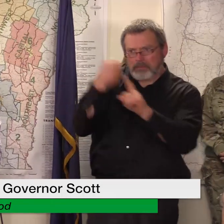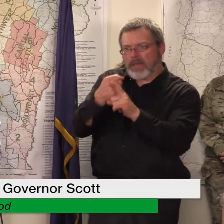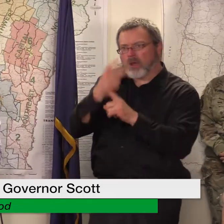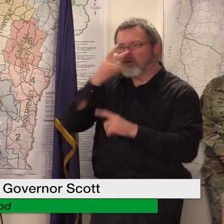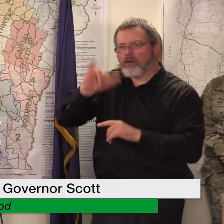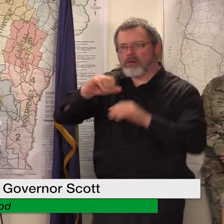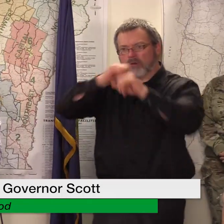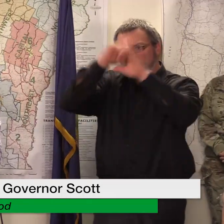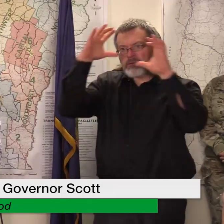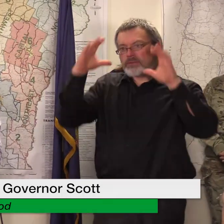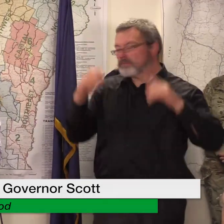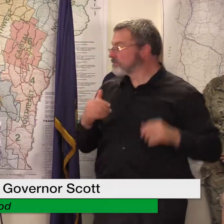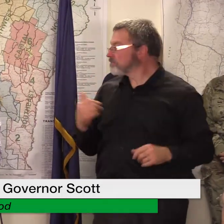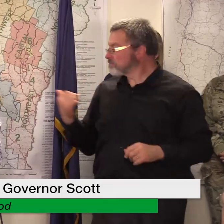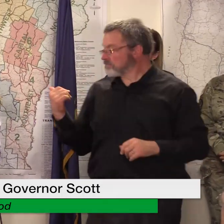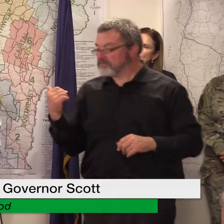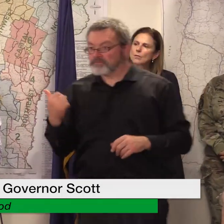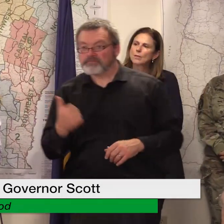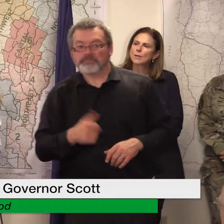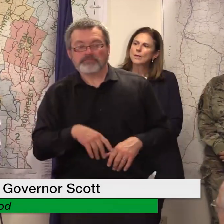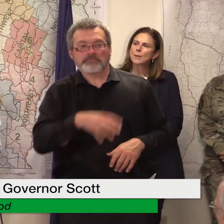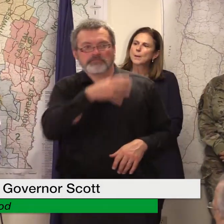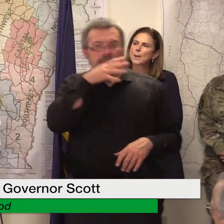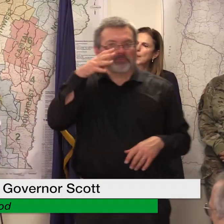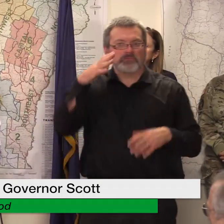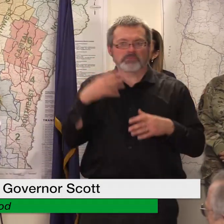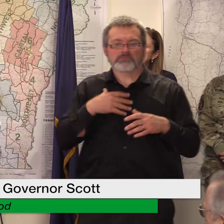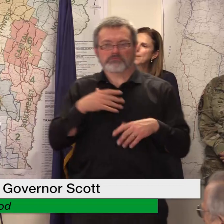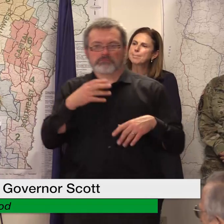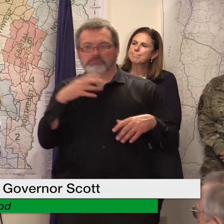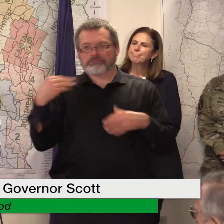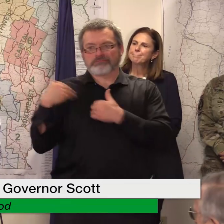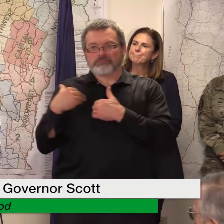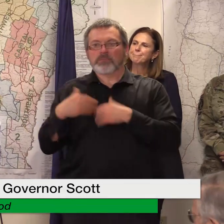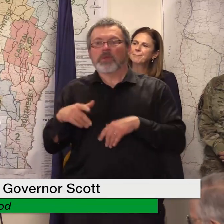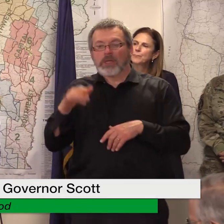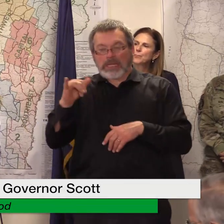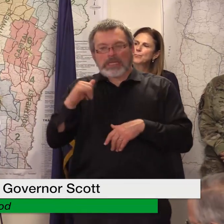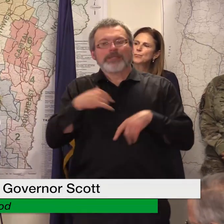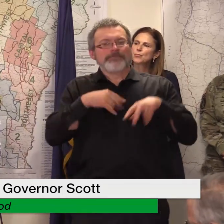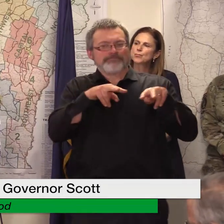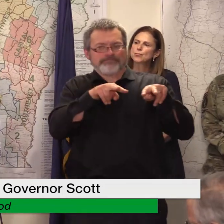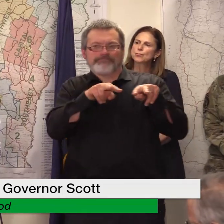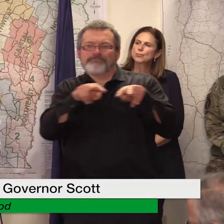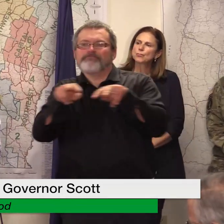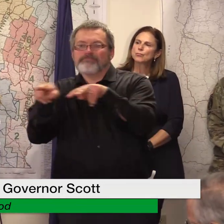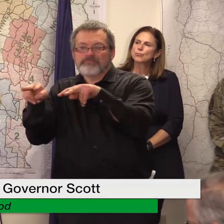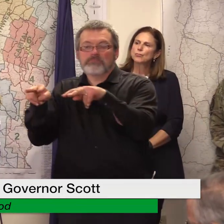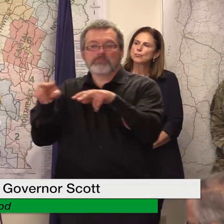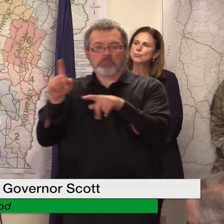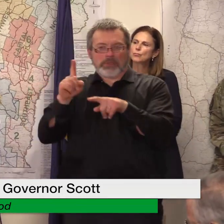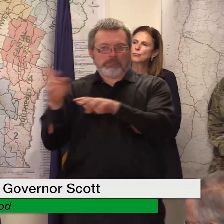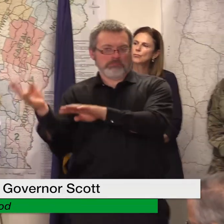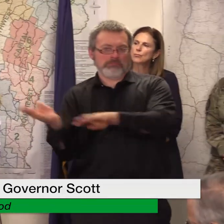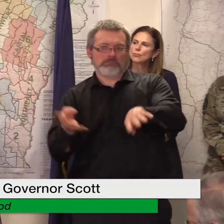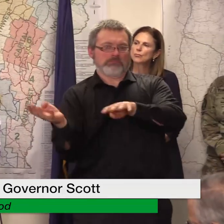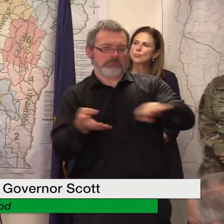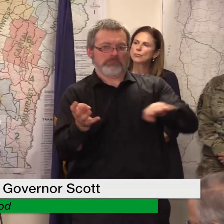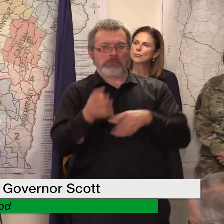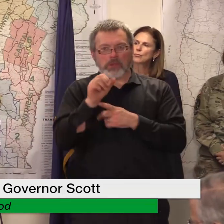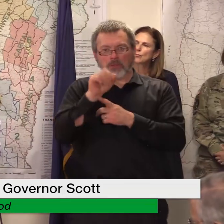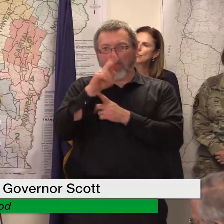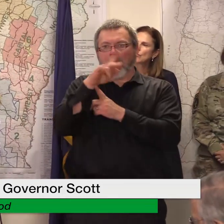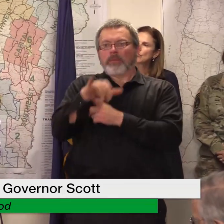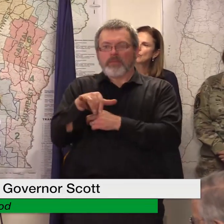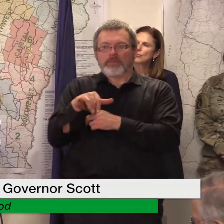food and markets i think one pocket that we're monitoring closely is uh supply and quality of feed for livestock